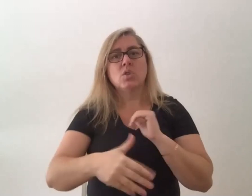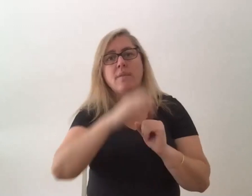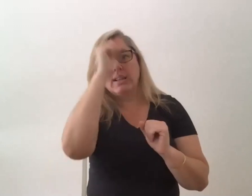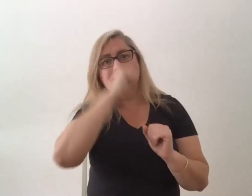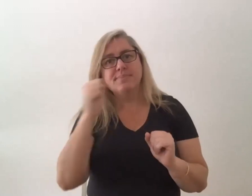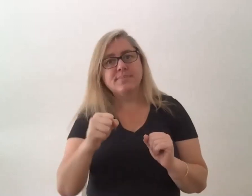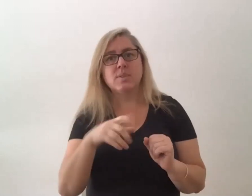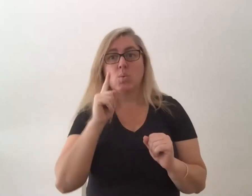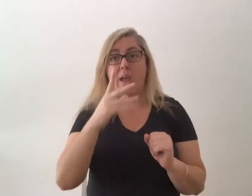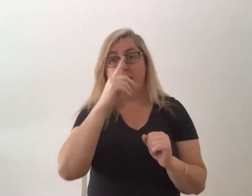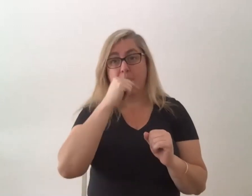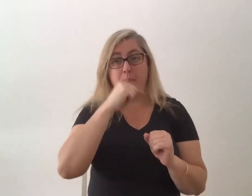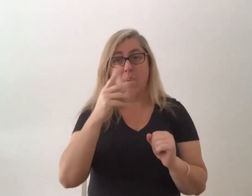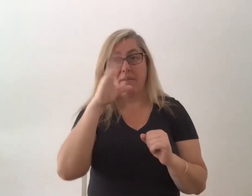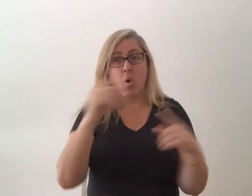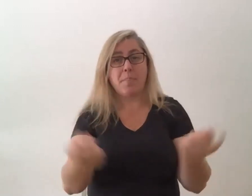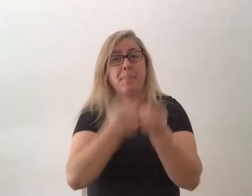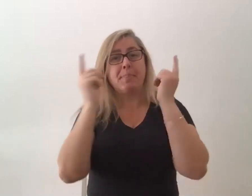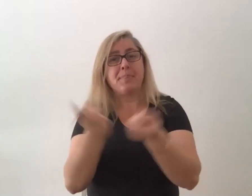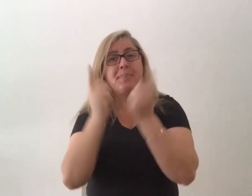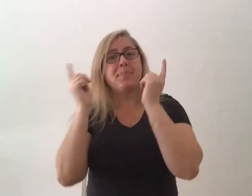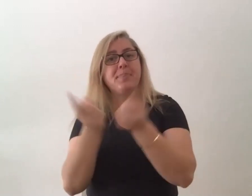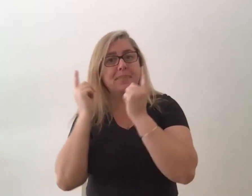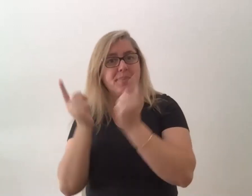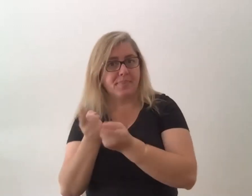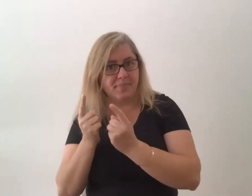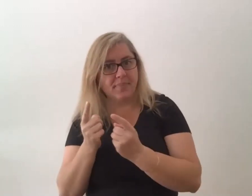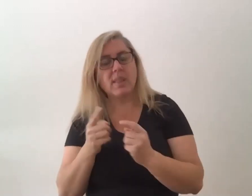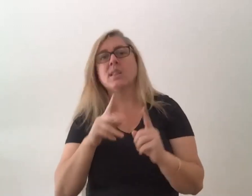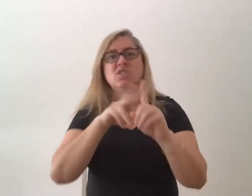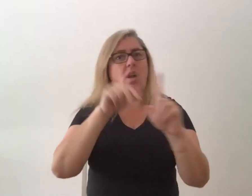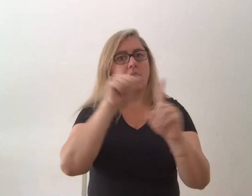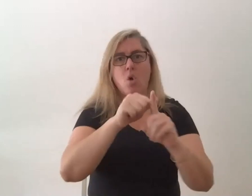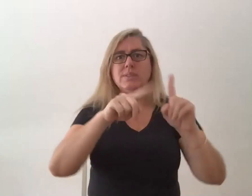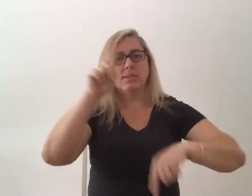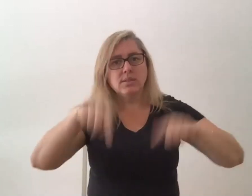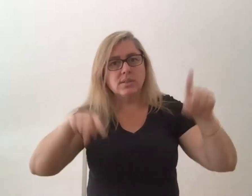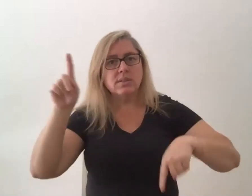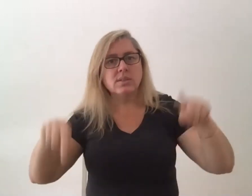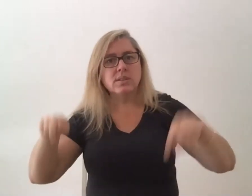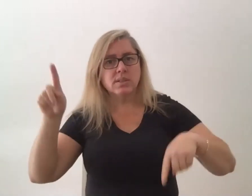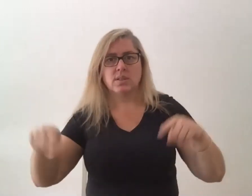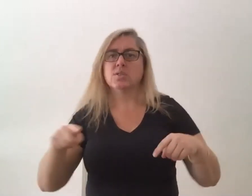all diagnosis in skitzy inc so we welcome anyone that's been in the public mental health system especially